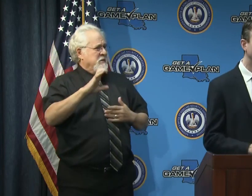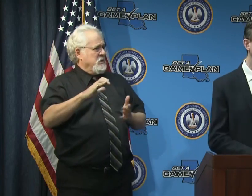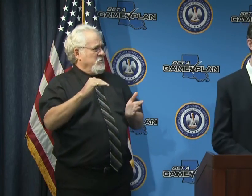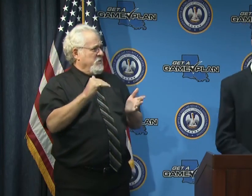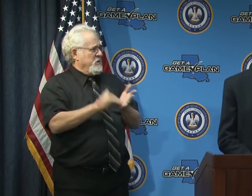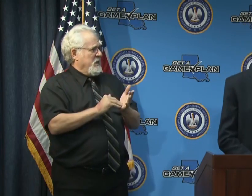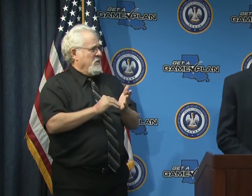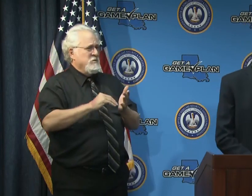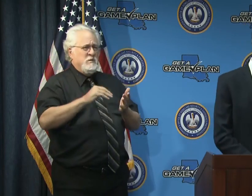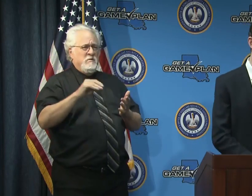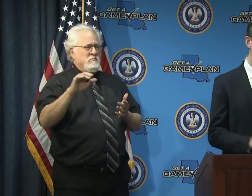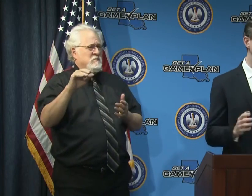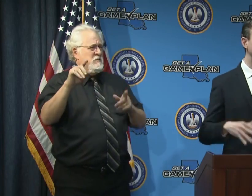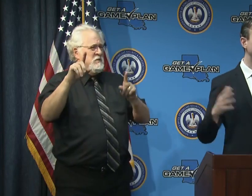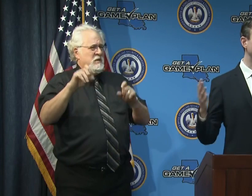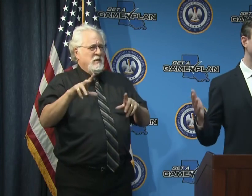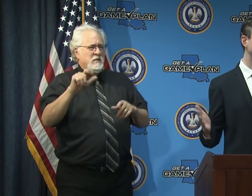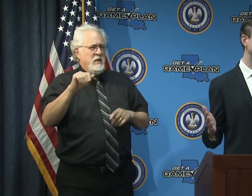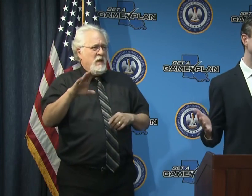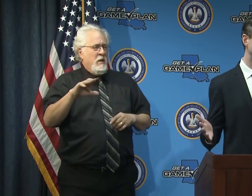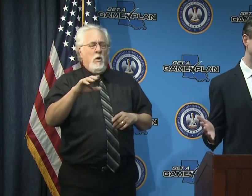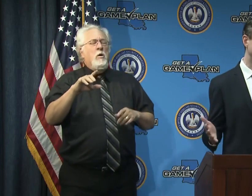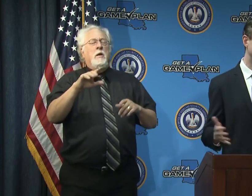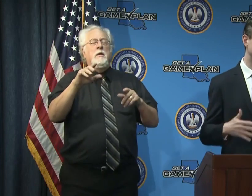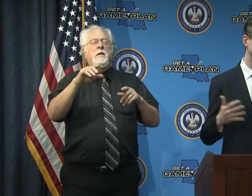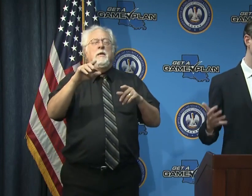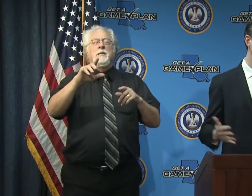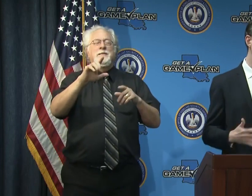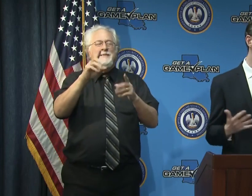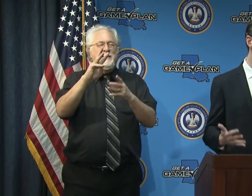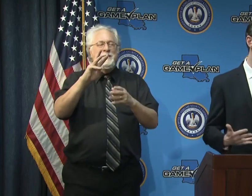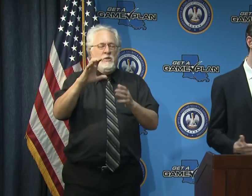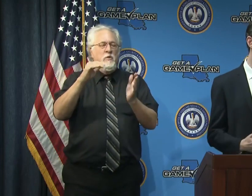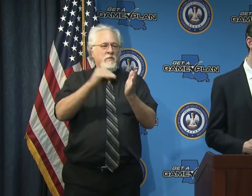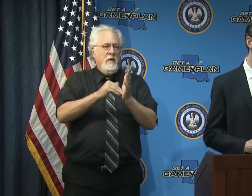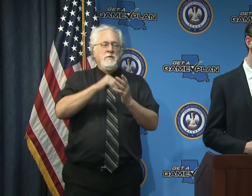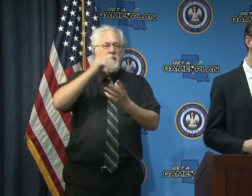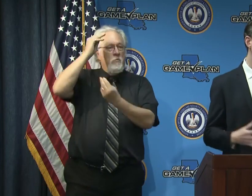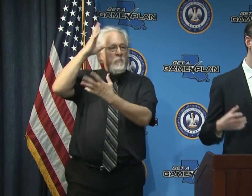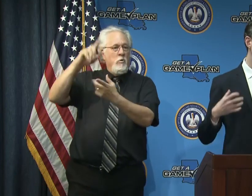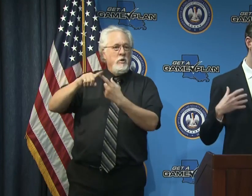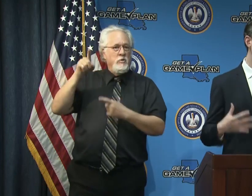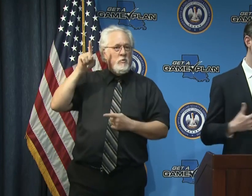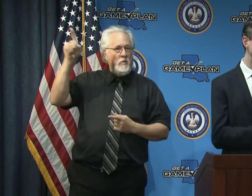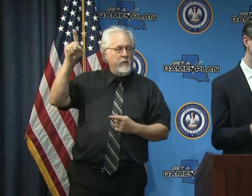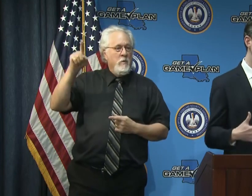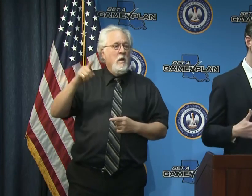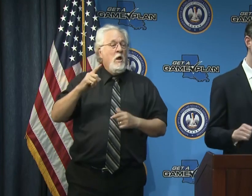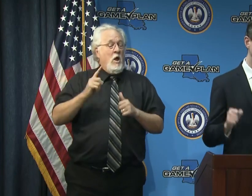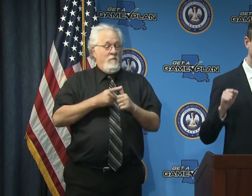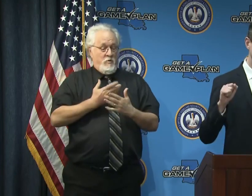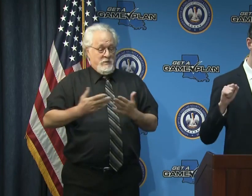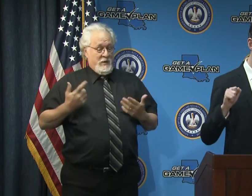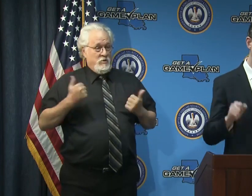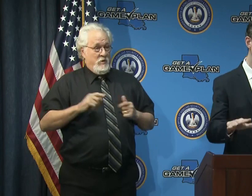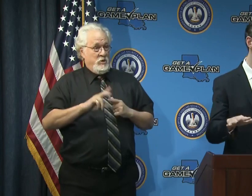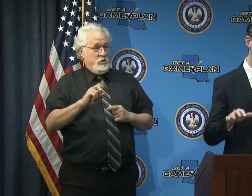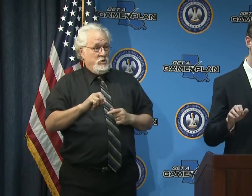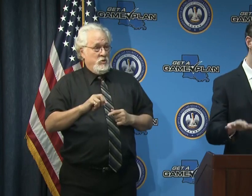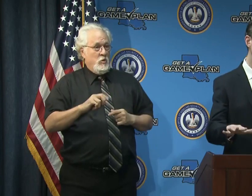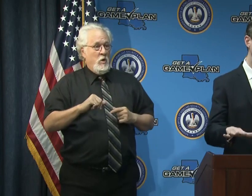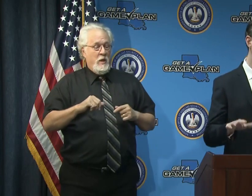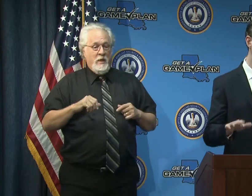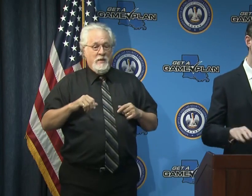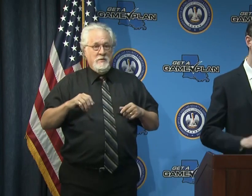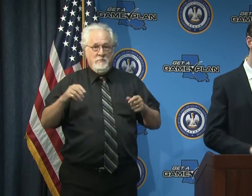something number like that that was just not being reported to them either these are being reported to nobody because one of the first things we tried to do was surge